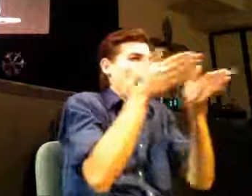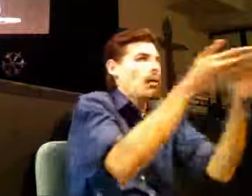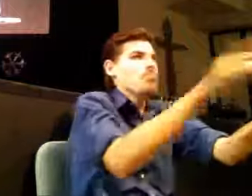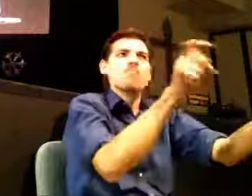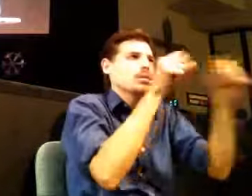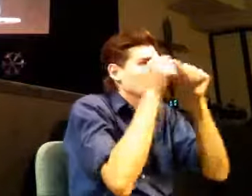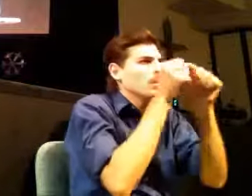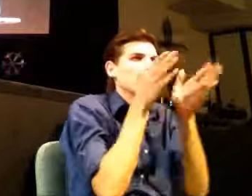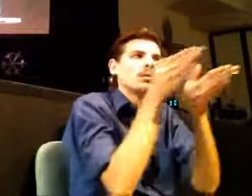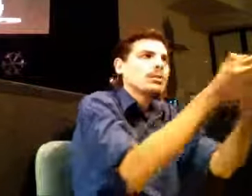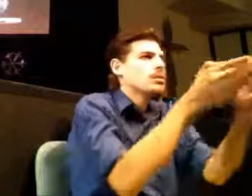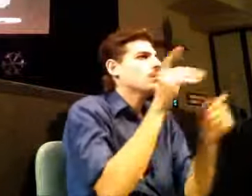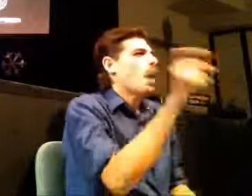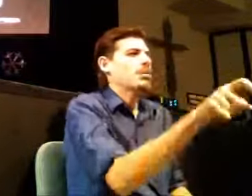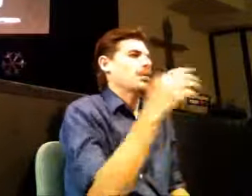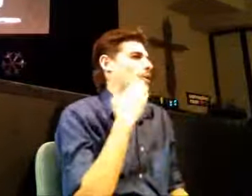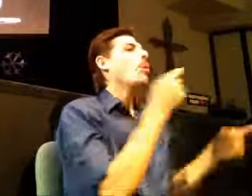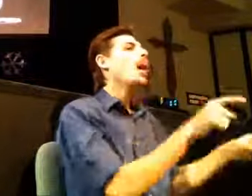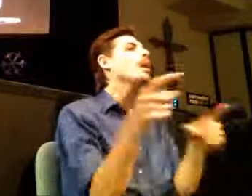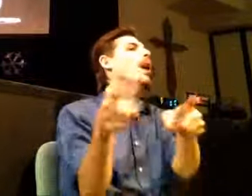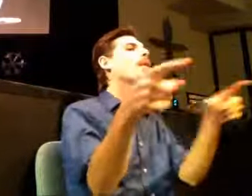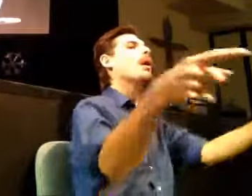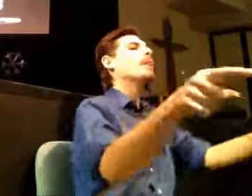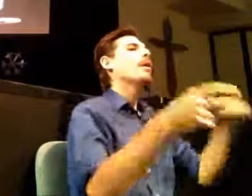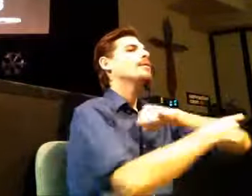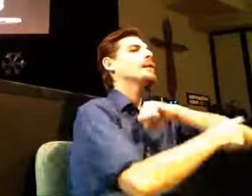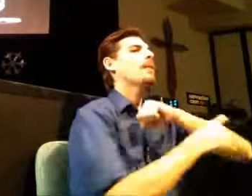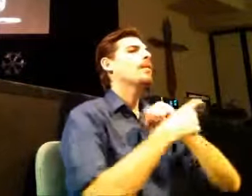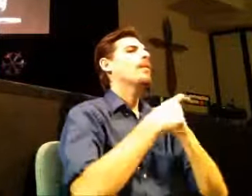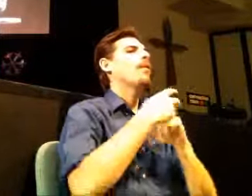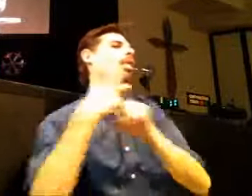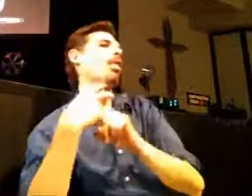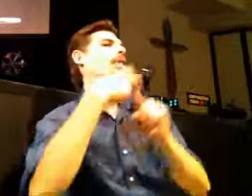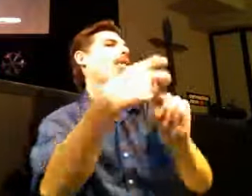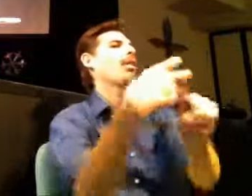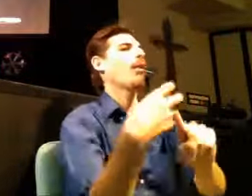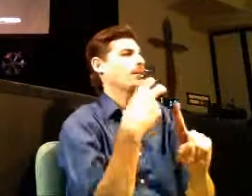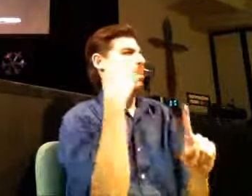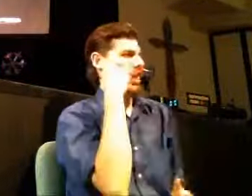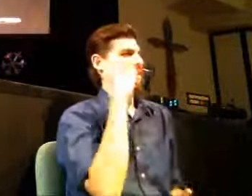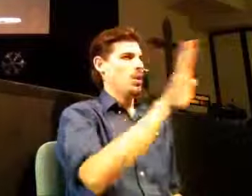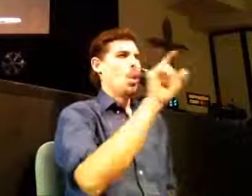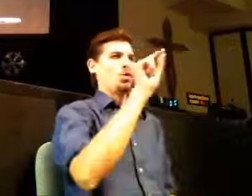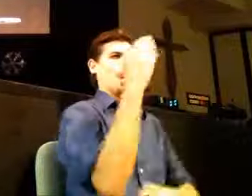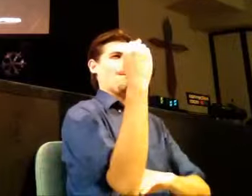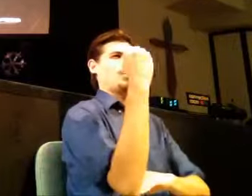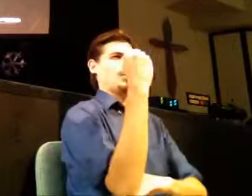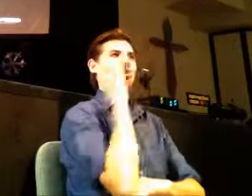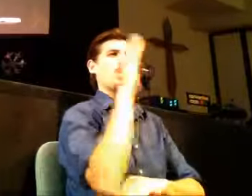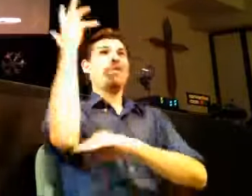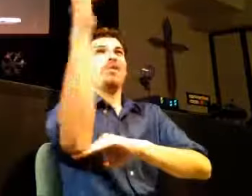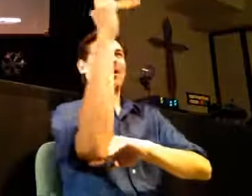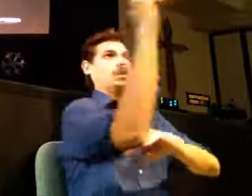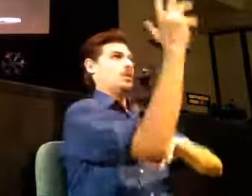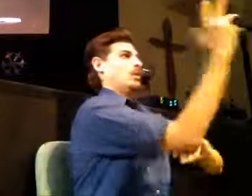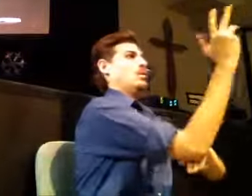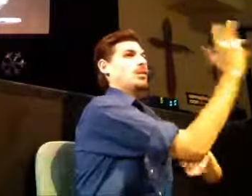of the quest that they're on in some ways and of course those things happen it wants to pull them away and in some ways I would love for you to think of 2014 is holding some things that are really important in your life and not just